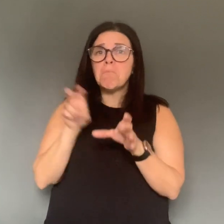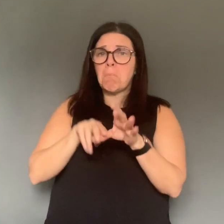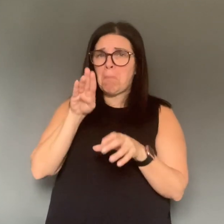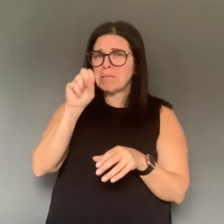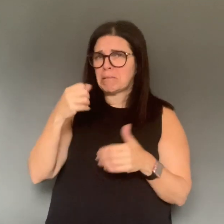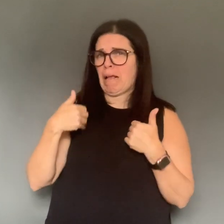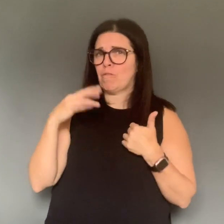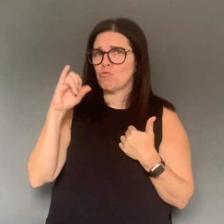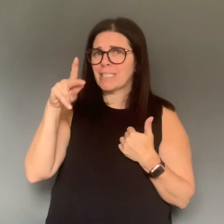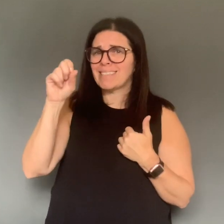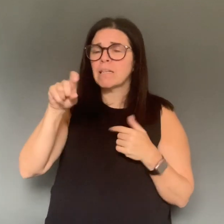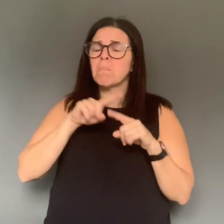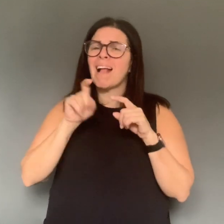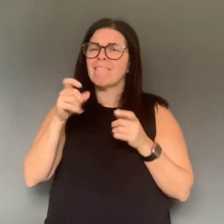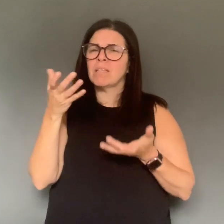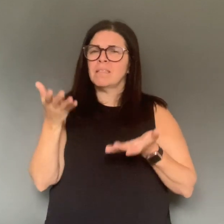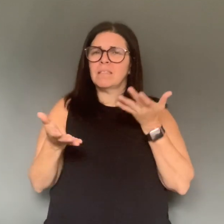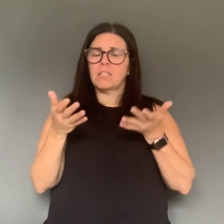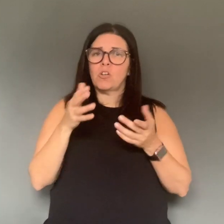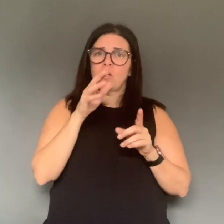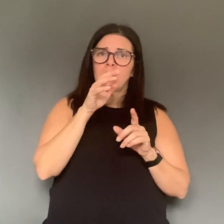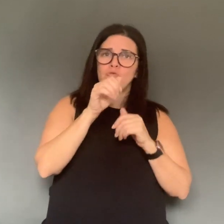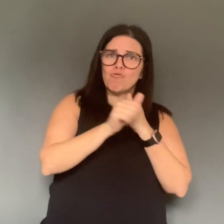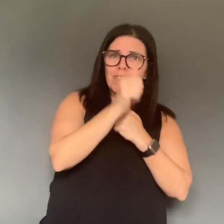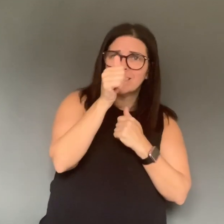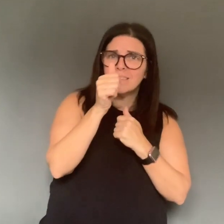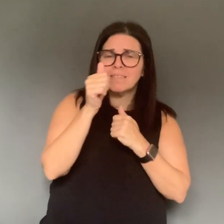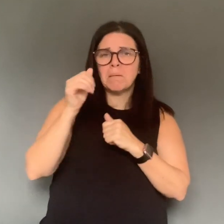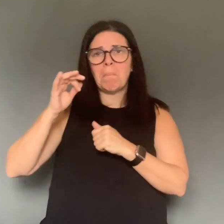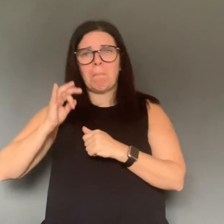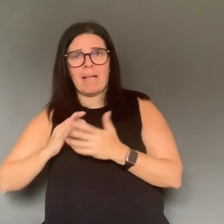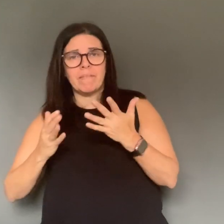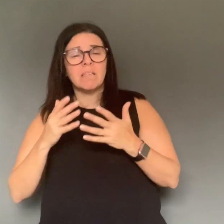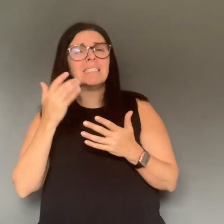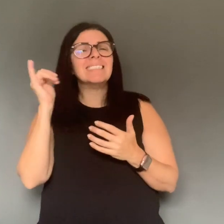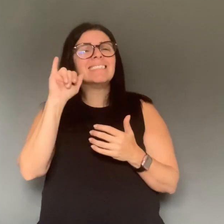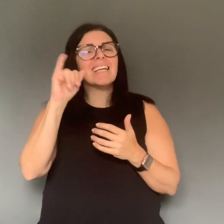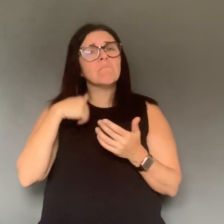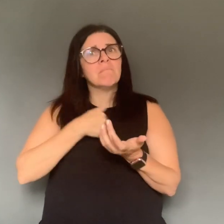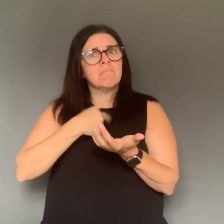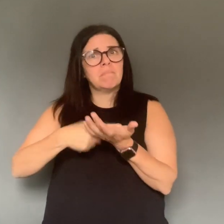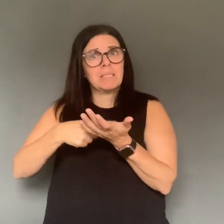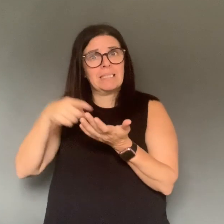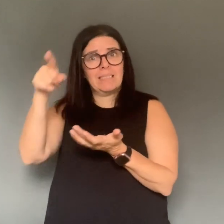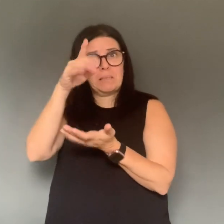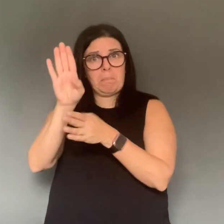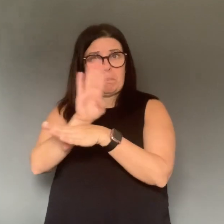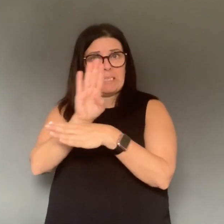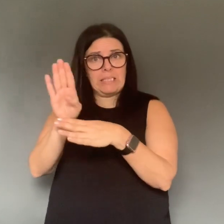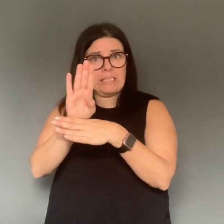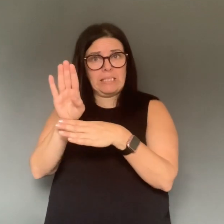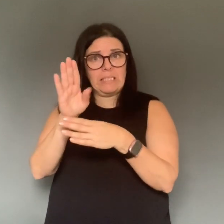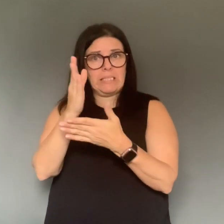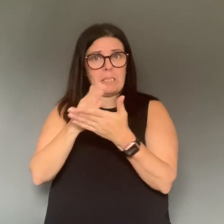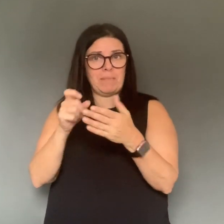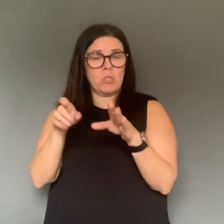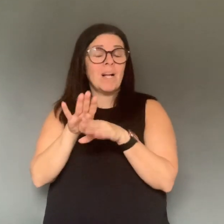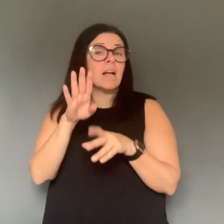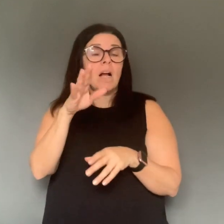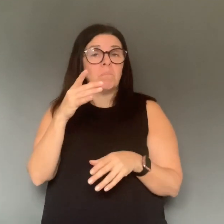So I think we have to carefully balance the risks and benefit, just like the same way we're talking about all these essential businesses.